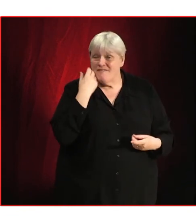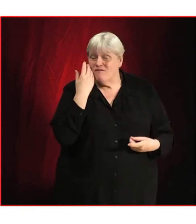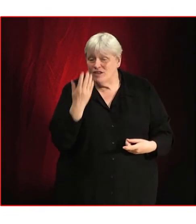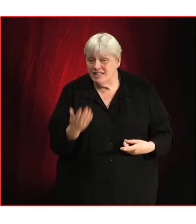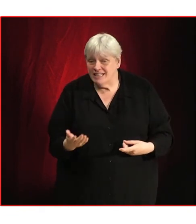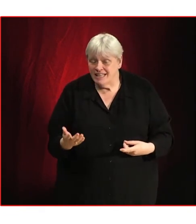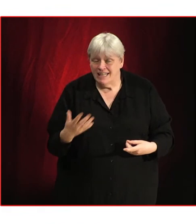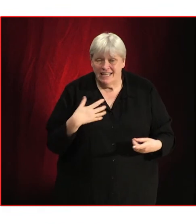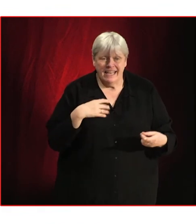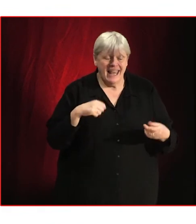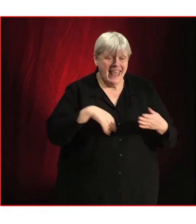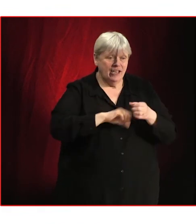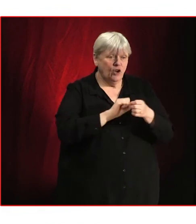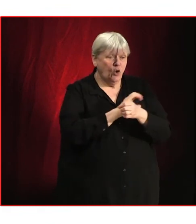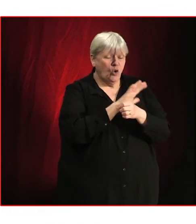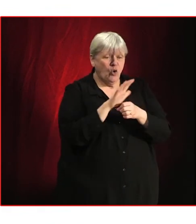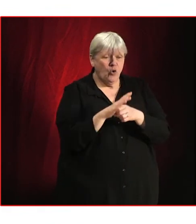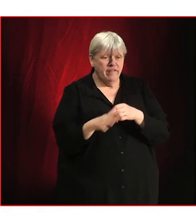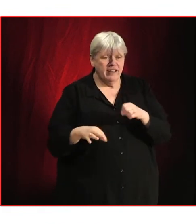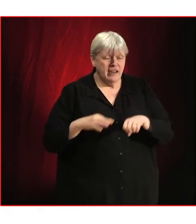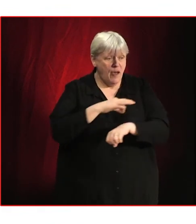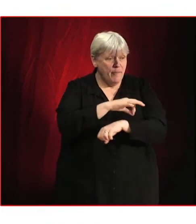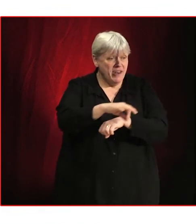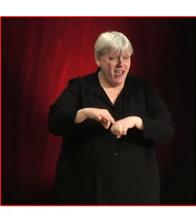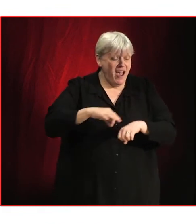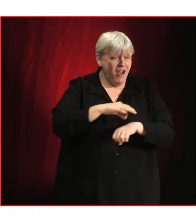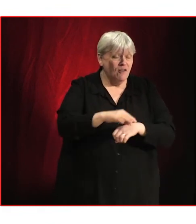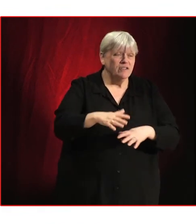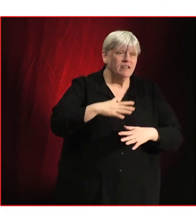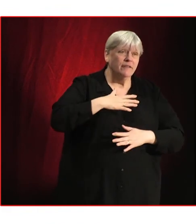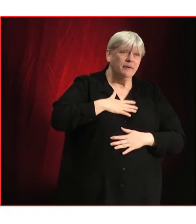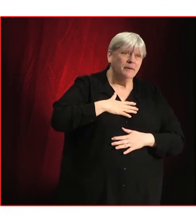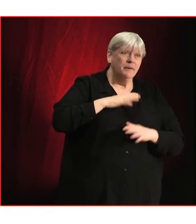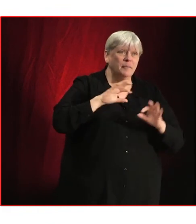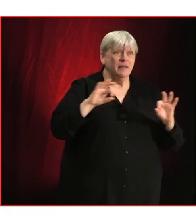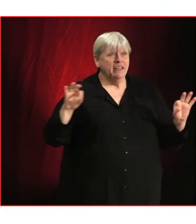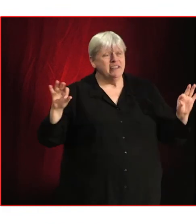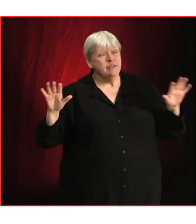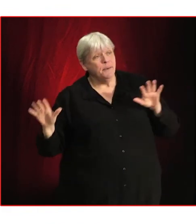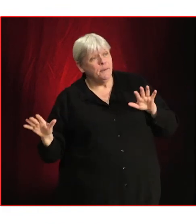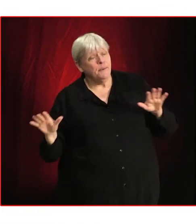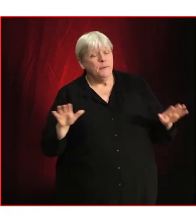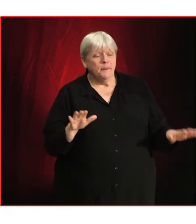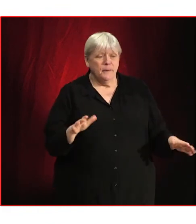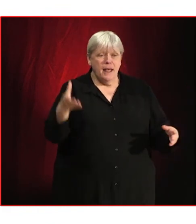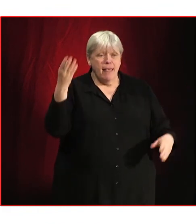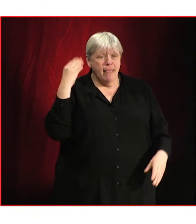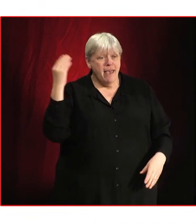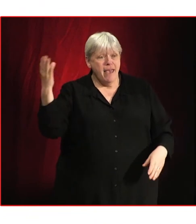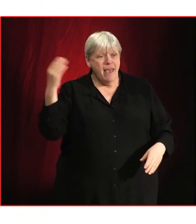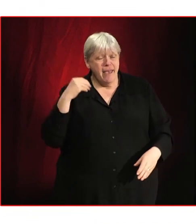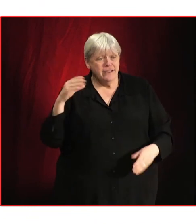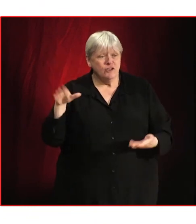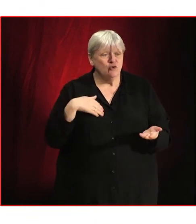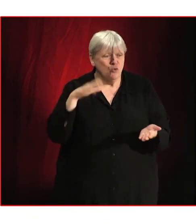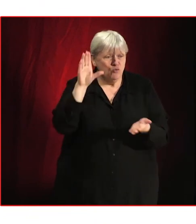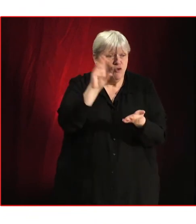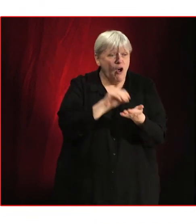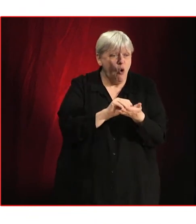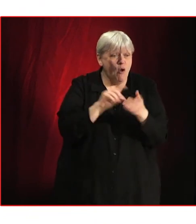pandemic, how many hours of solace and catharsis did you gain from listening to recorded music?